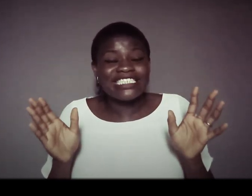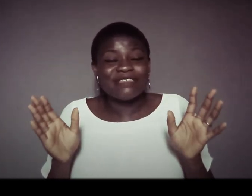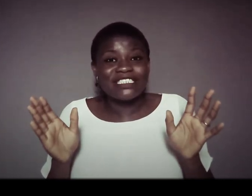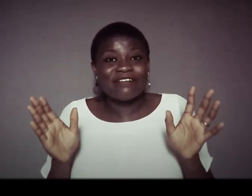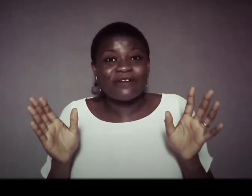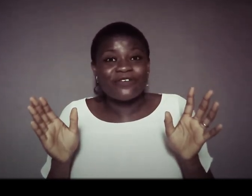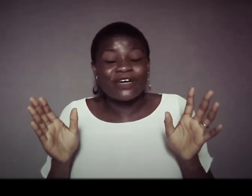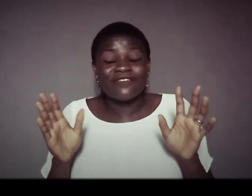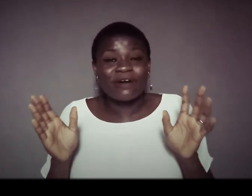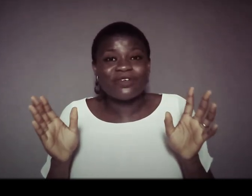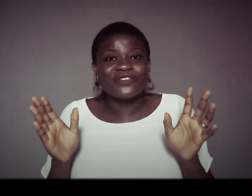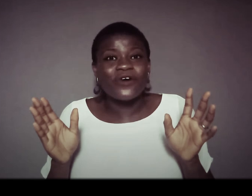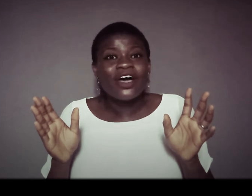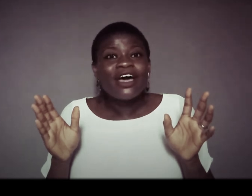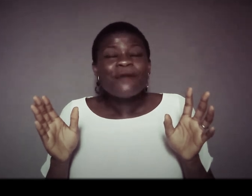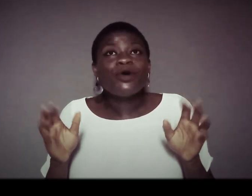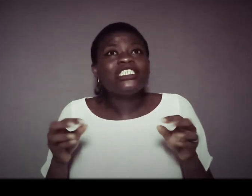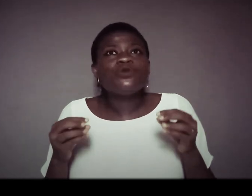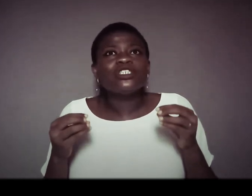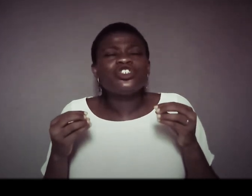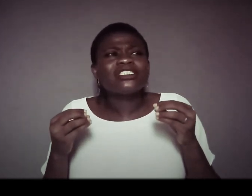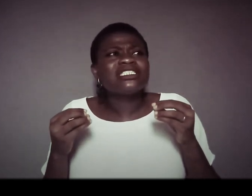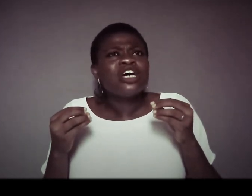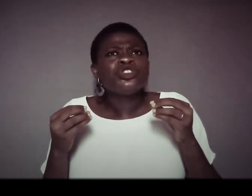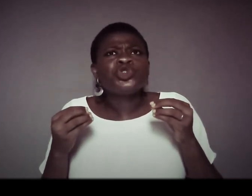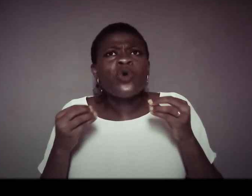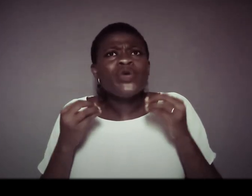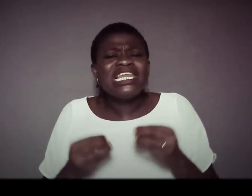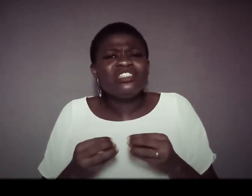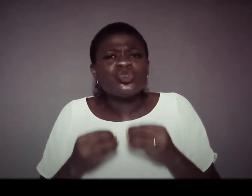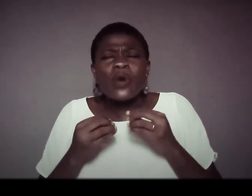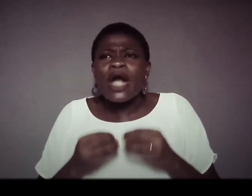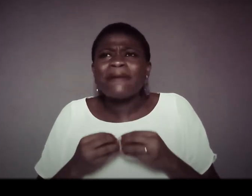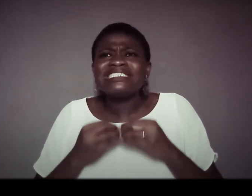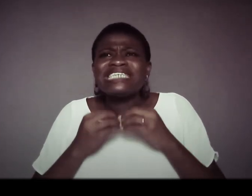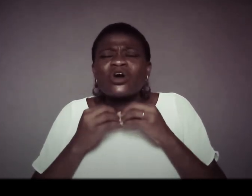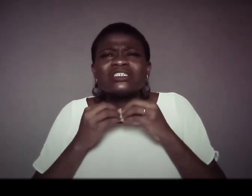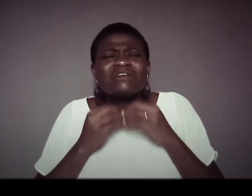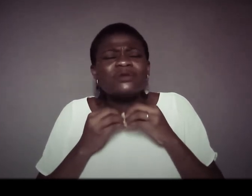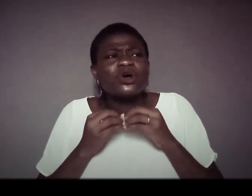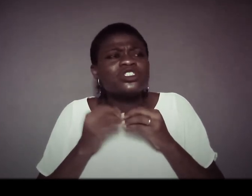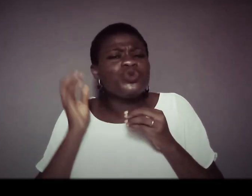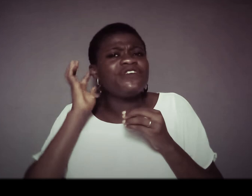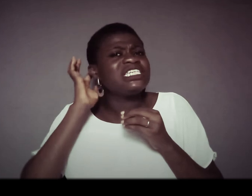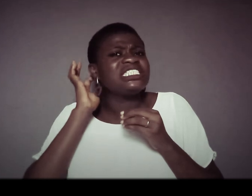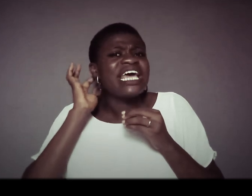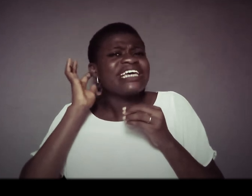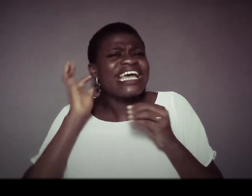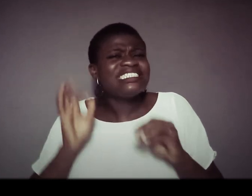the material for and the fabrics for but she was just so willing to help and take us around until we finished getting